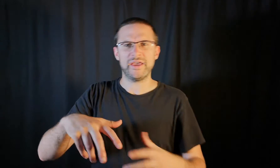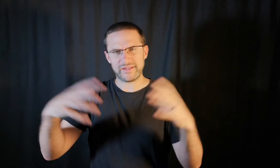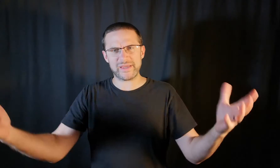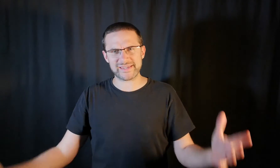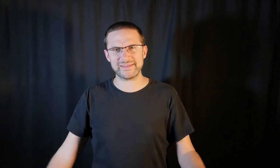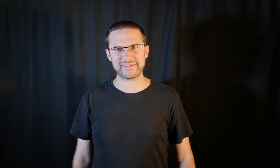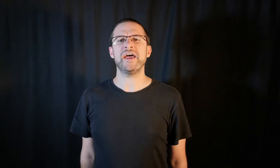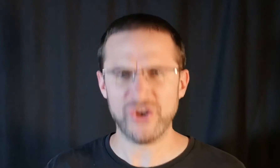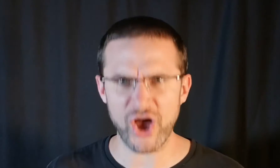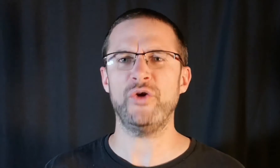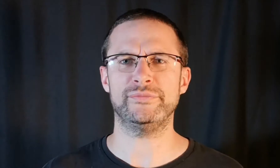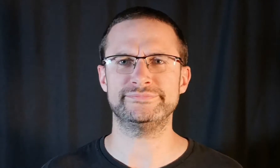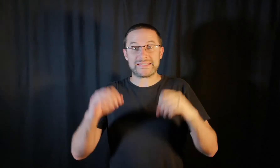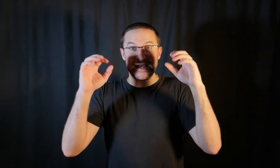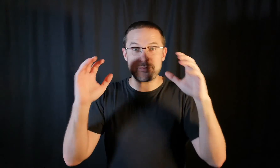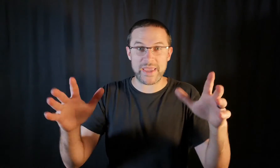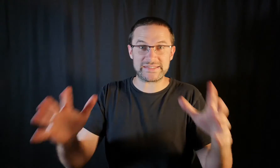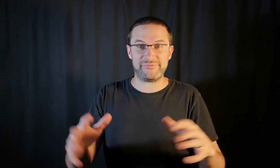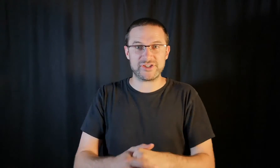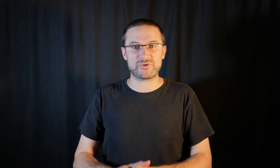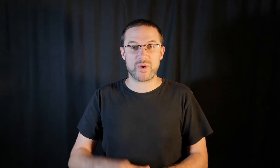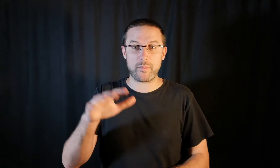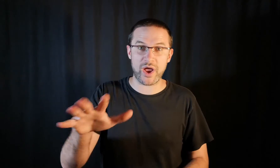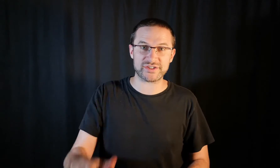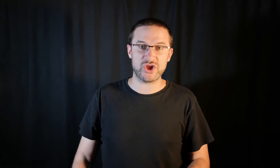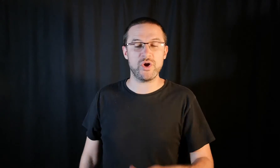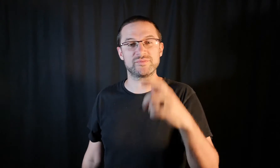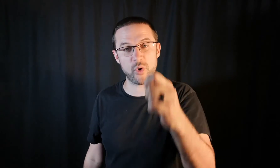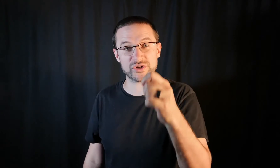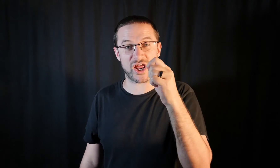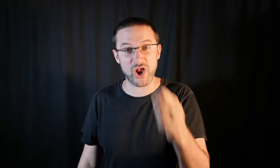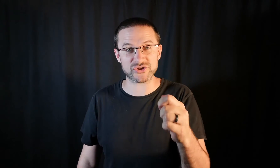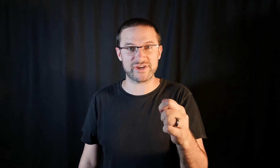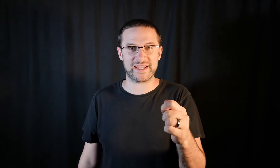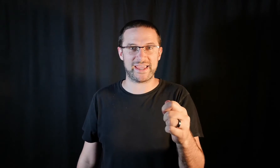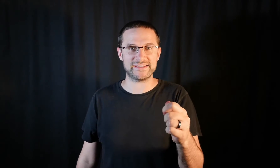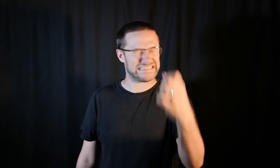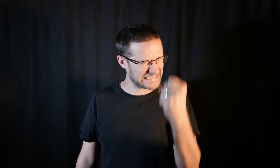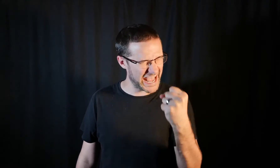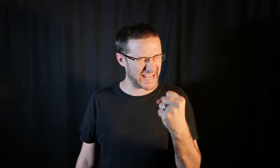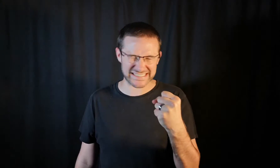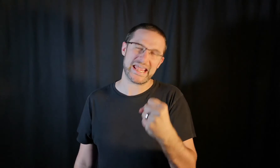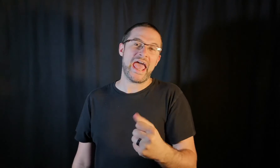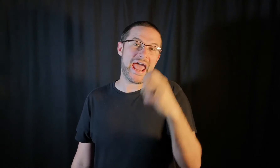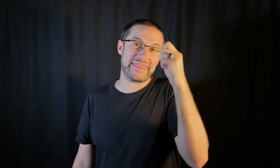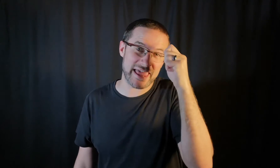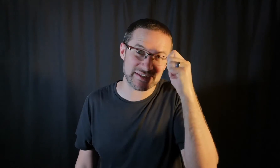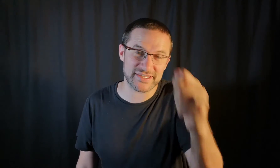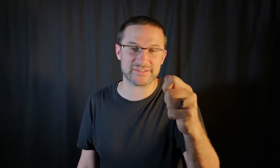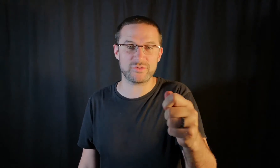That makes sense? No. See there's a big difference between the person who has bought a lottery ticket yes and then doesn't